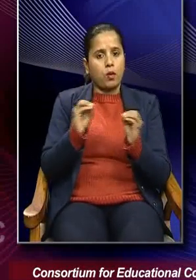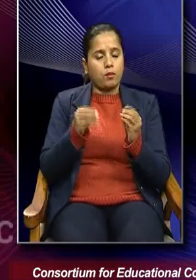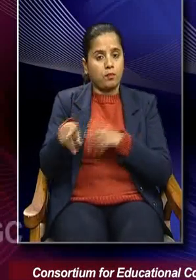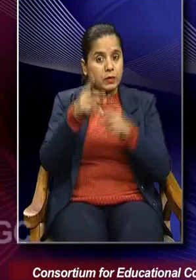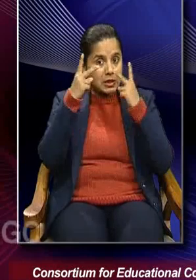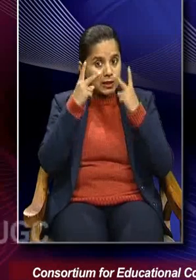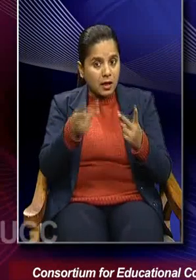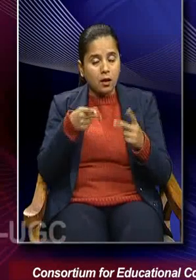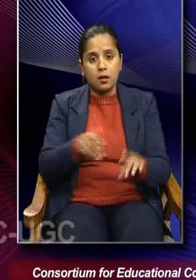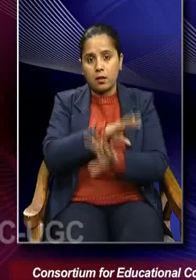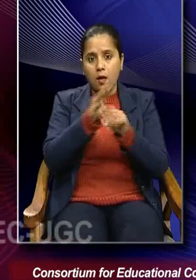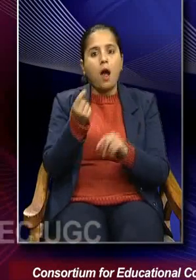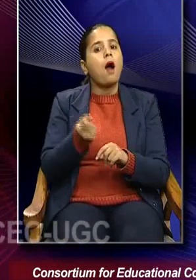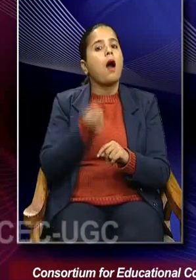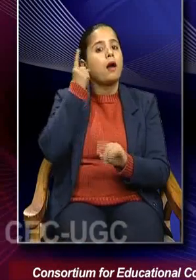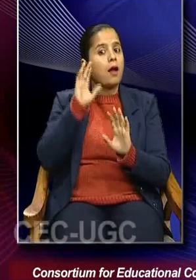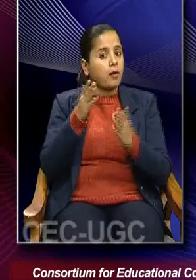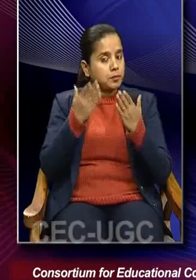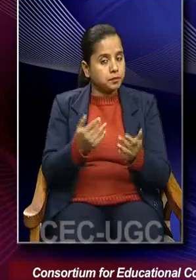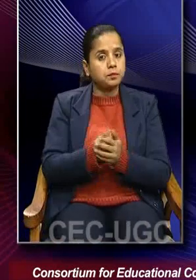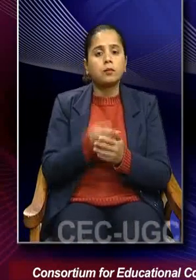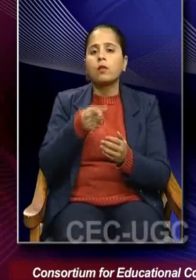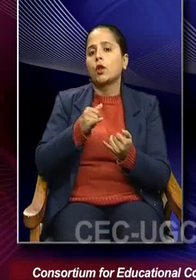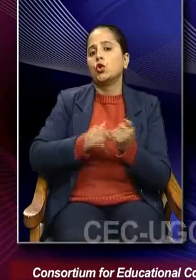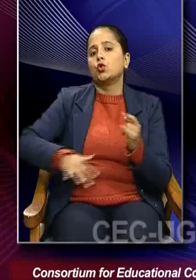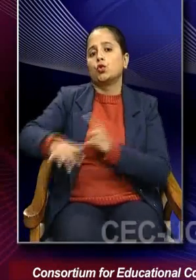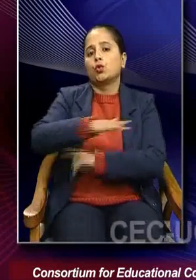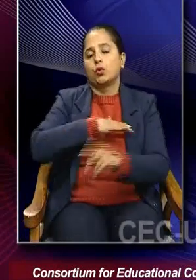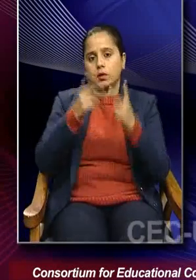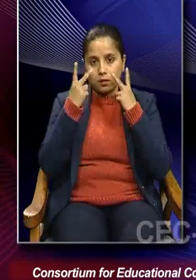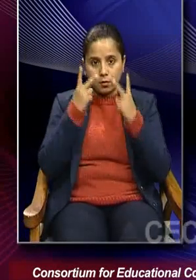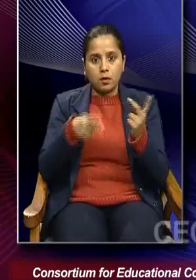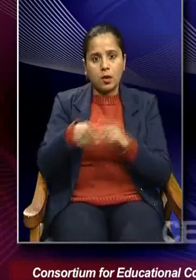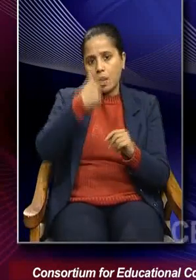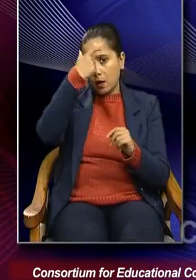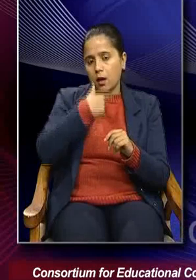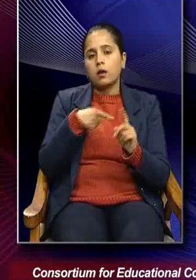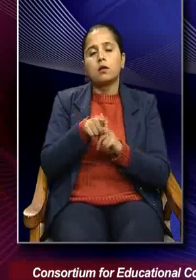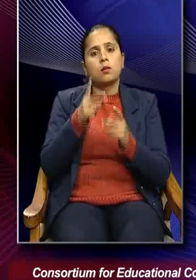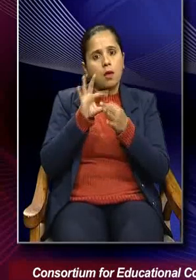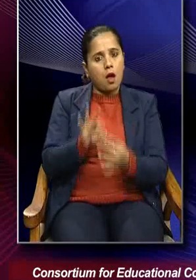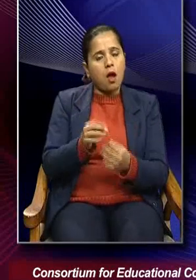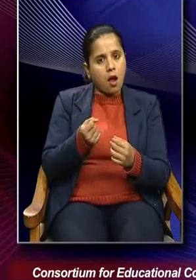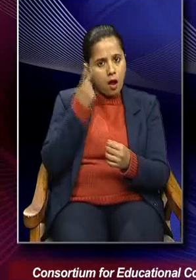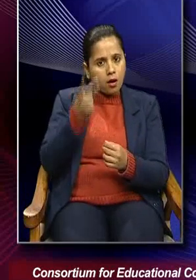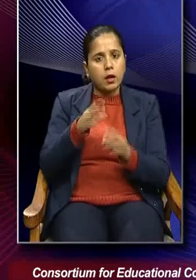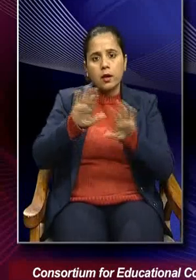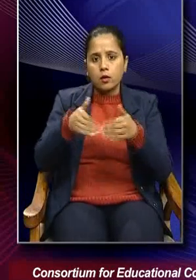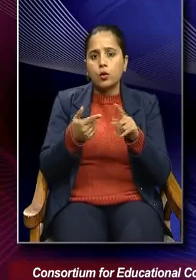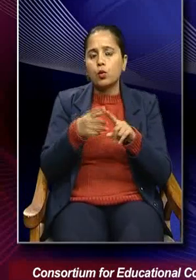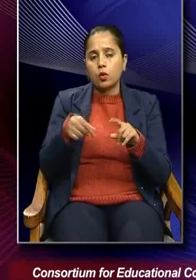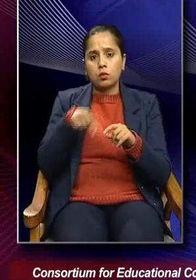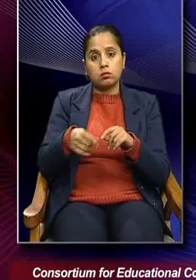looking at these understanding of sociology as an invitation to an intellectual